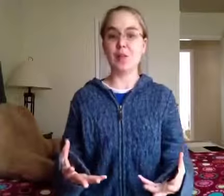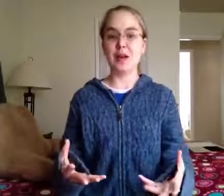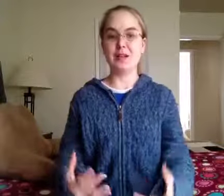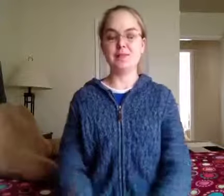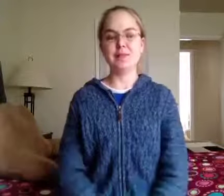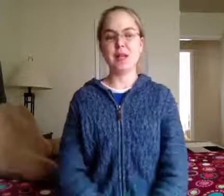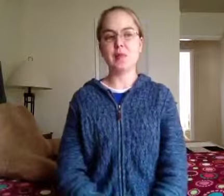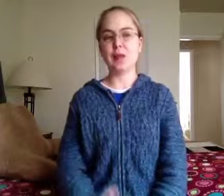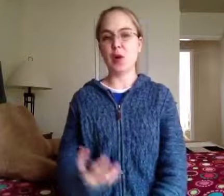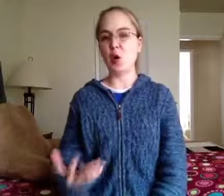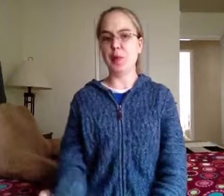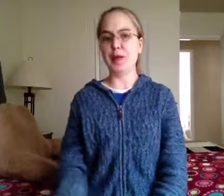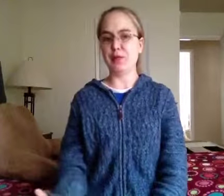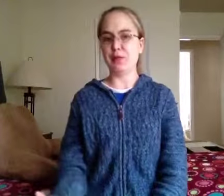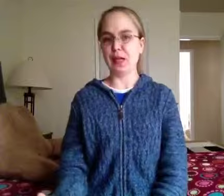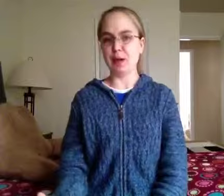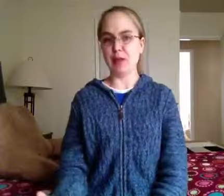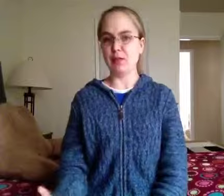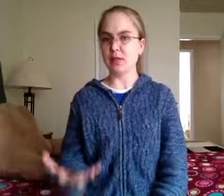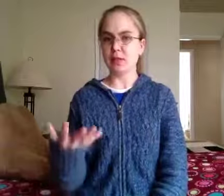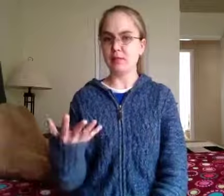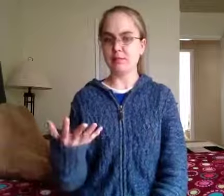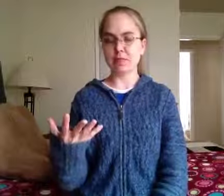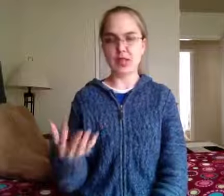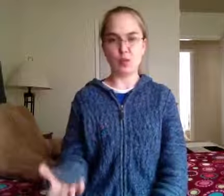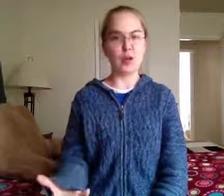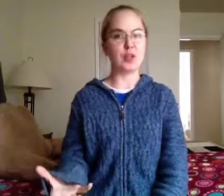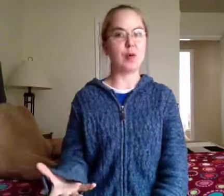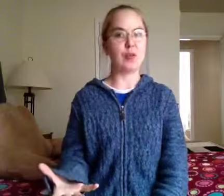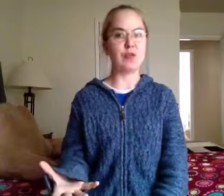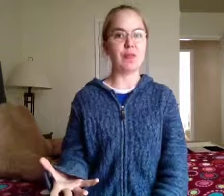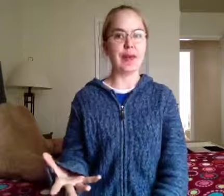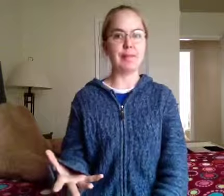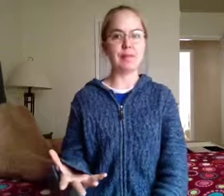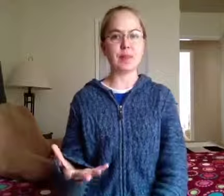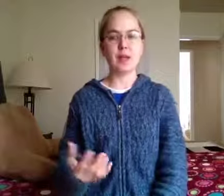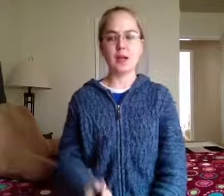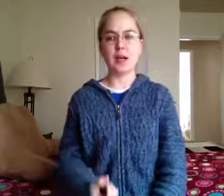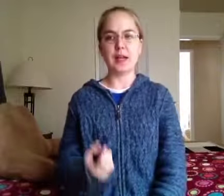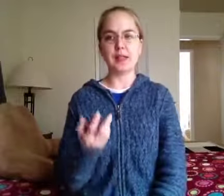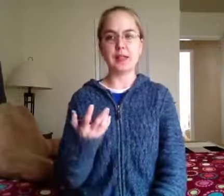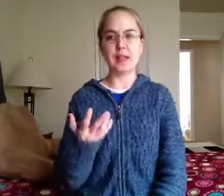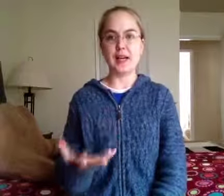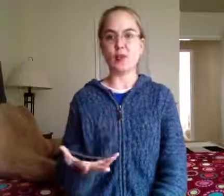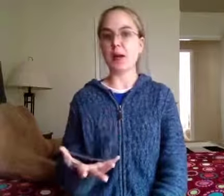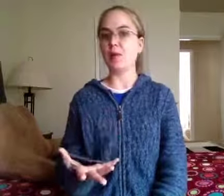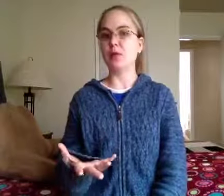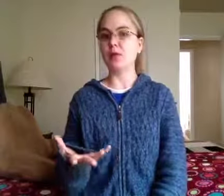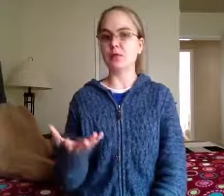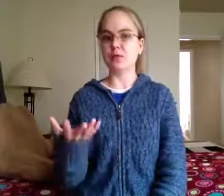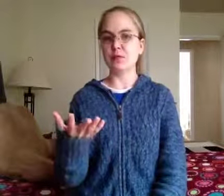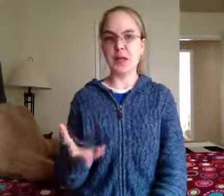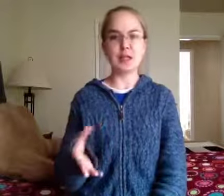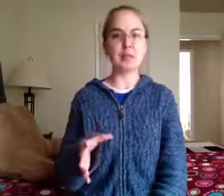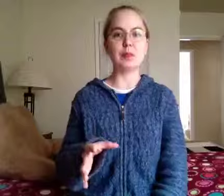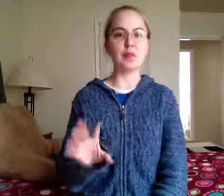well. I'm gonna hope I don't flame out at one or both of them. I see NaNoWriMo falling before